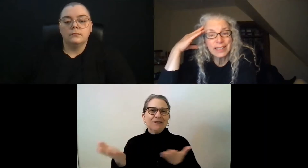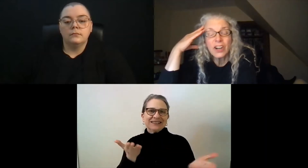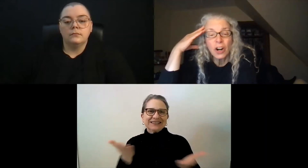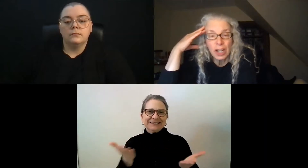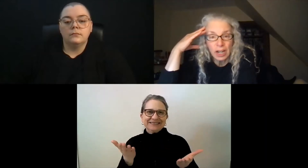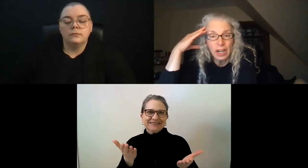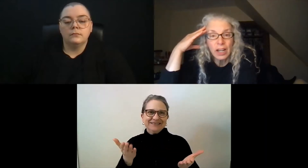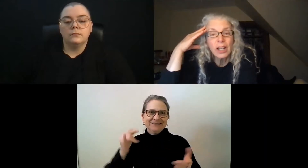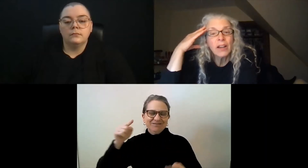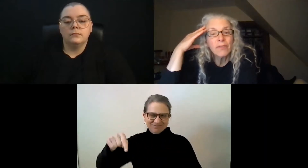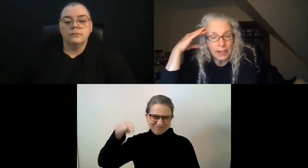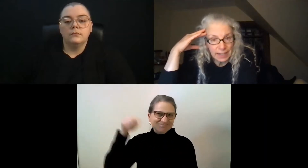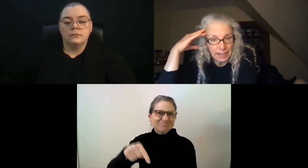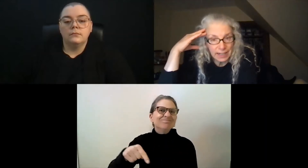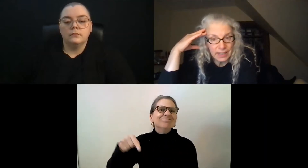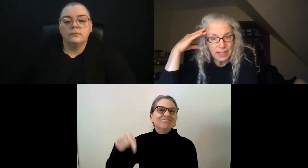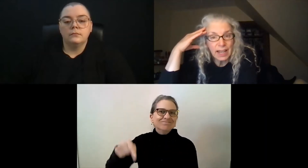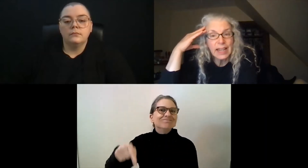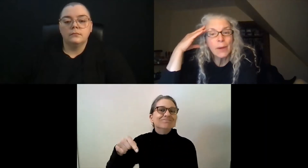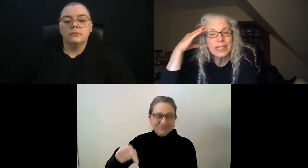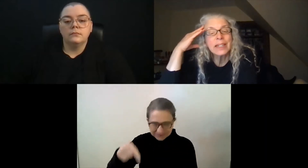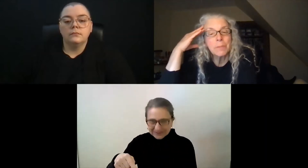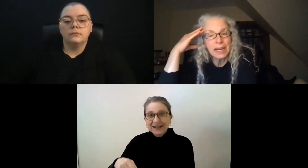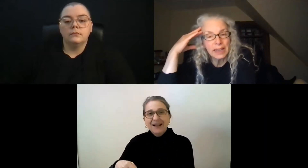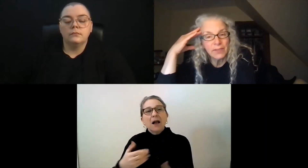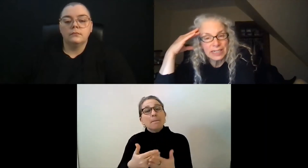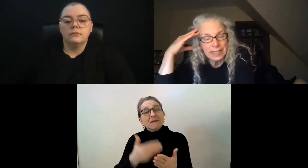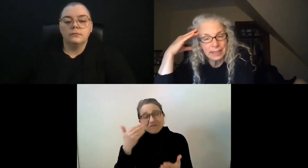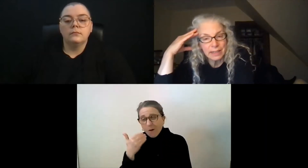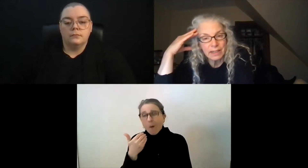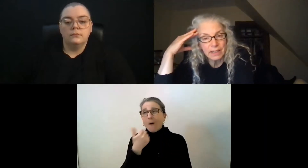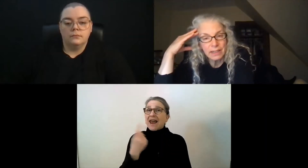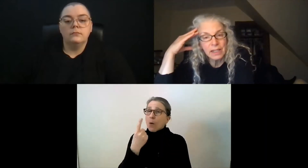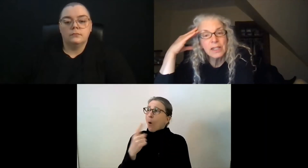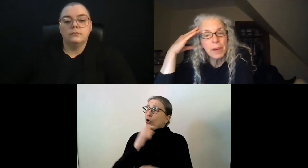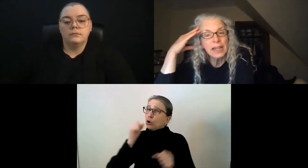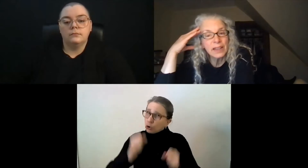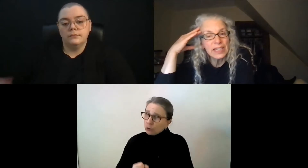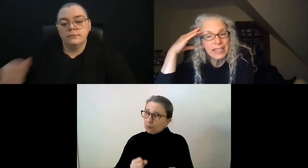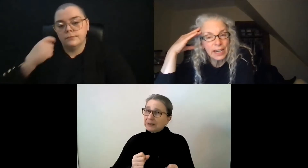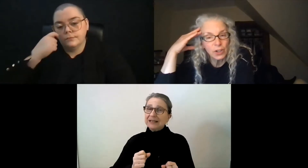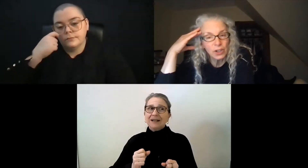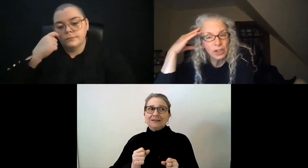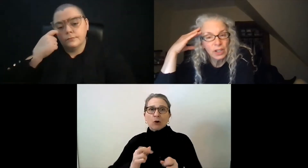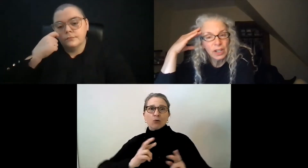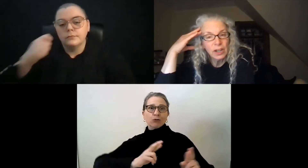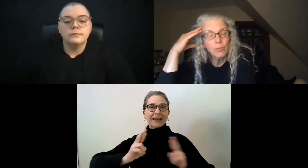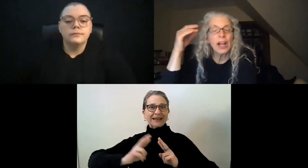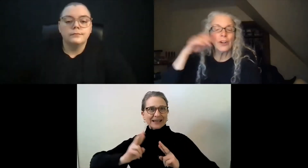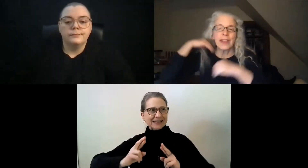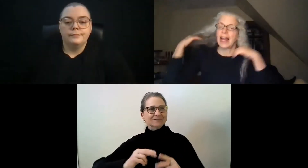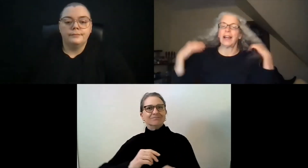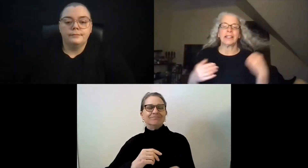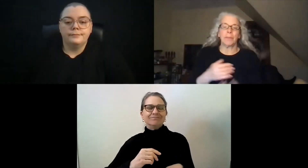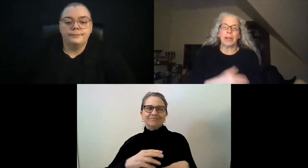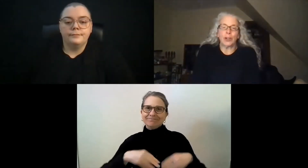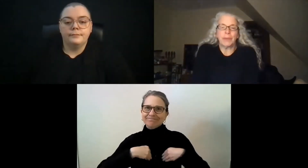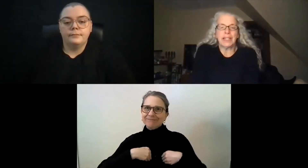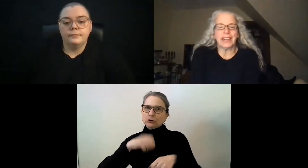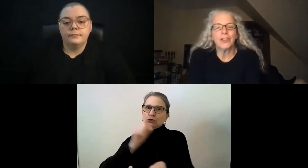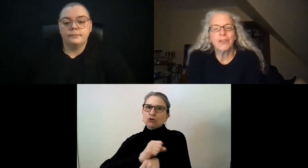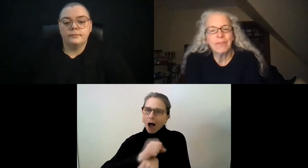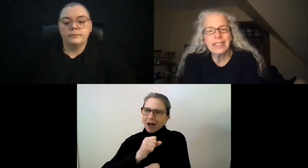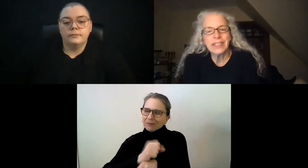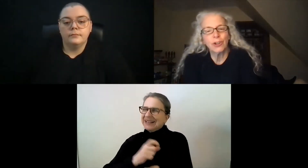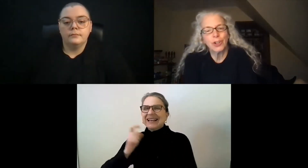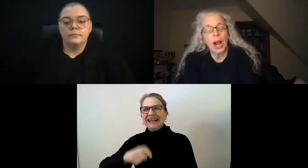Hearing started funding us. And that was Independent Living Skills, the Independent Living Center. Prior to that, somebody could